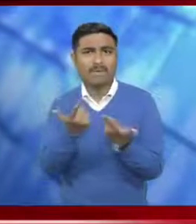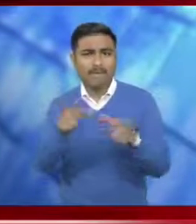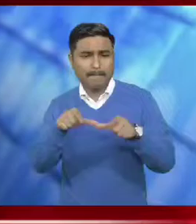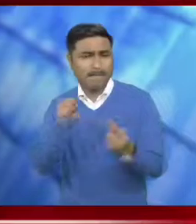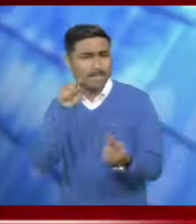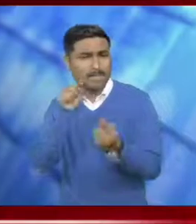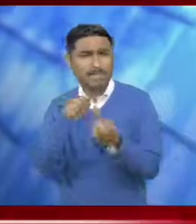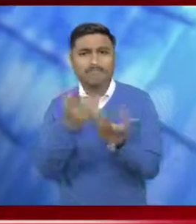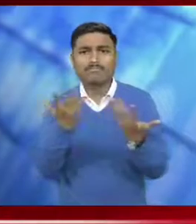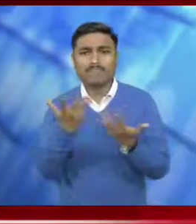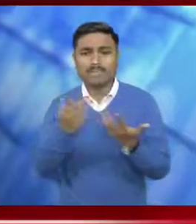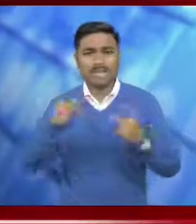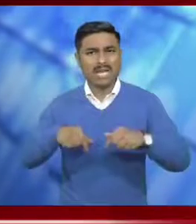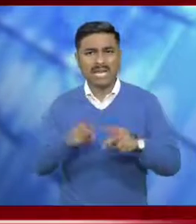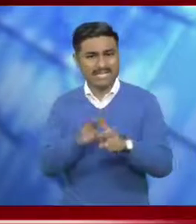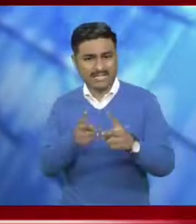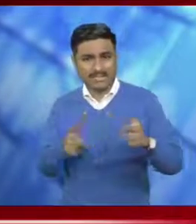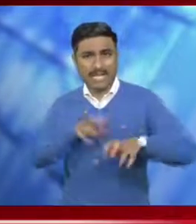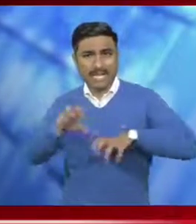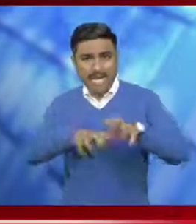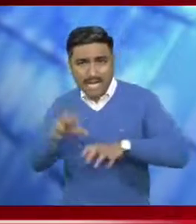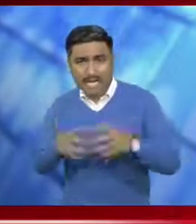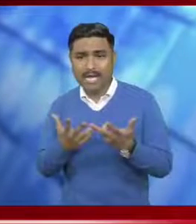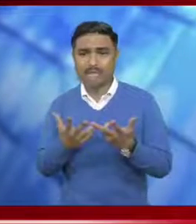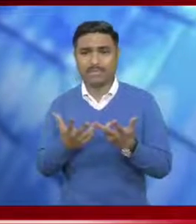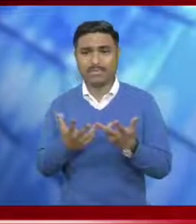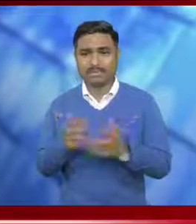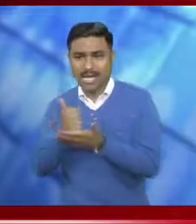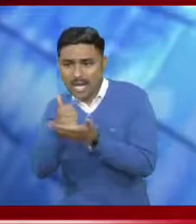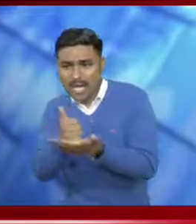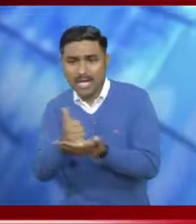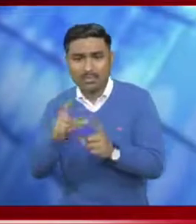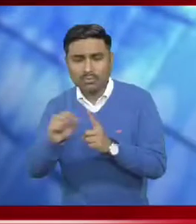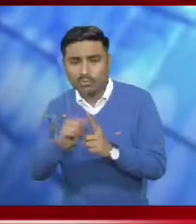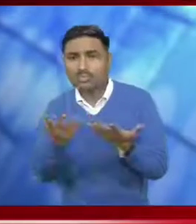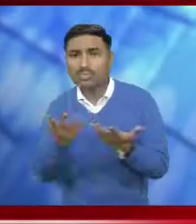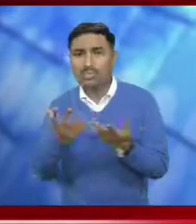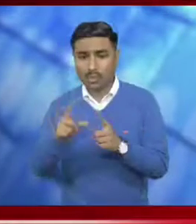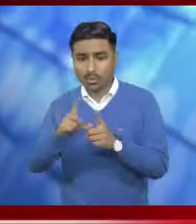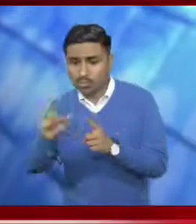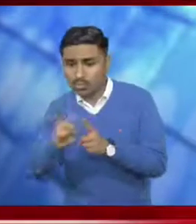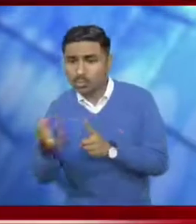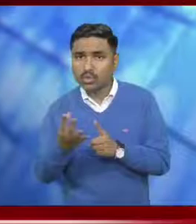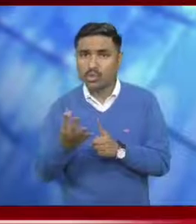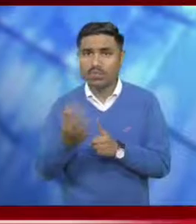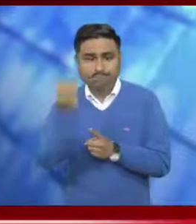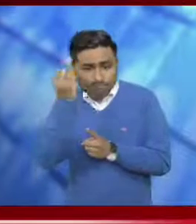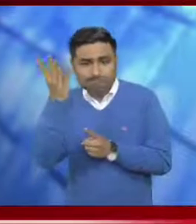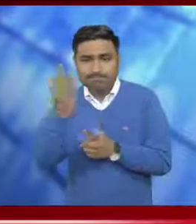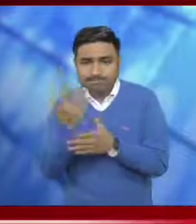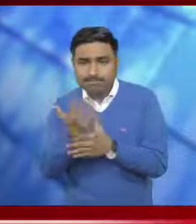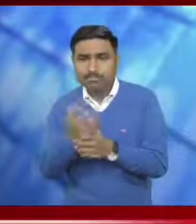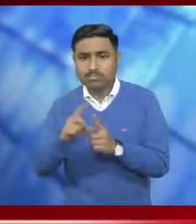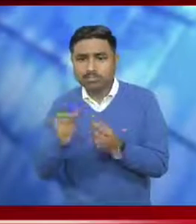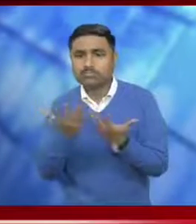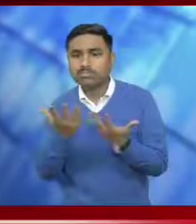year. Accordingly, the prime objective of the seventh SLEC was to set to explore new projects